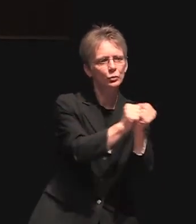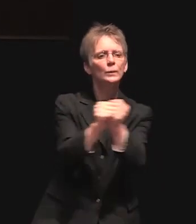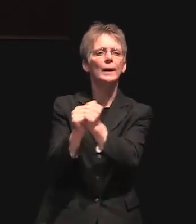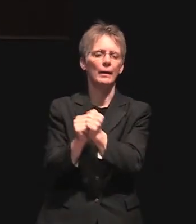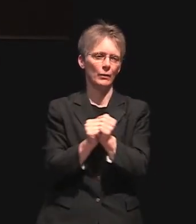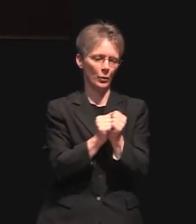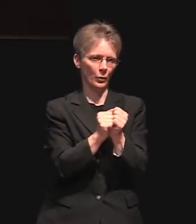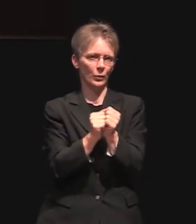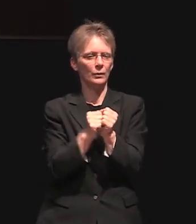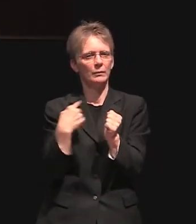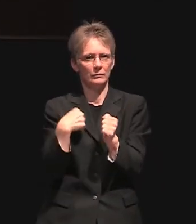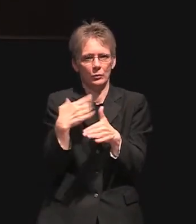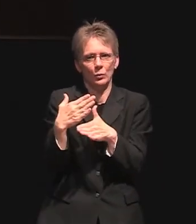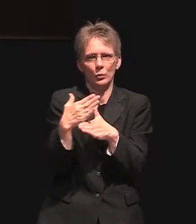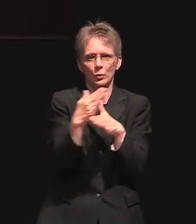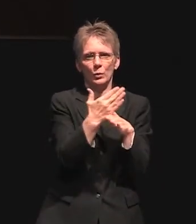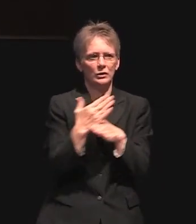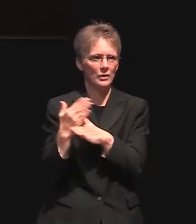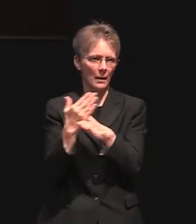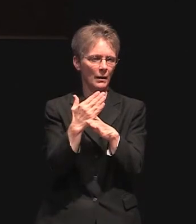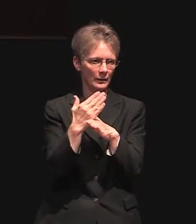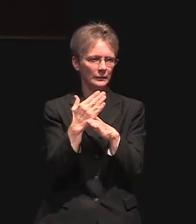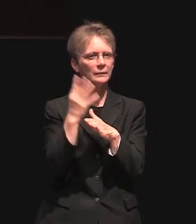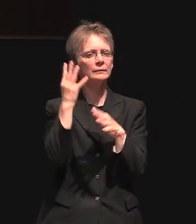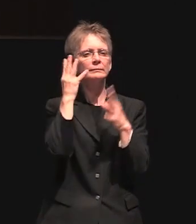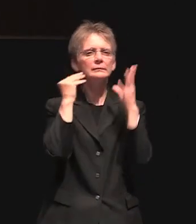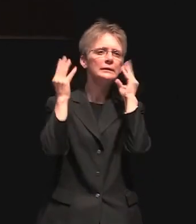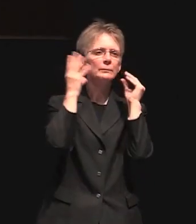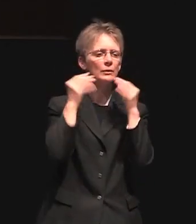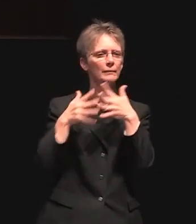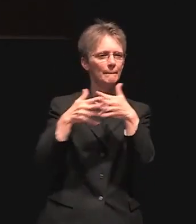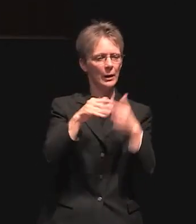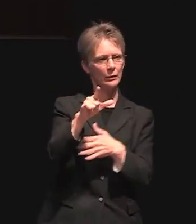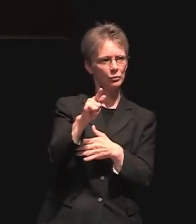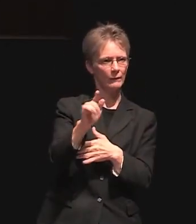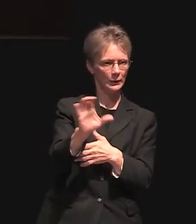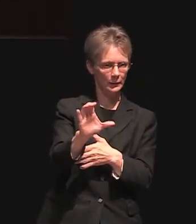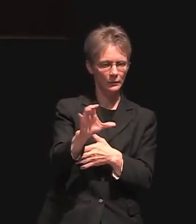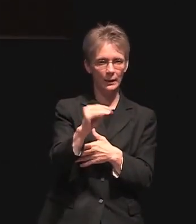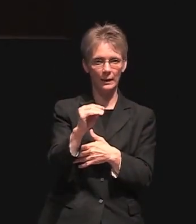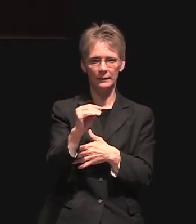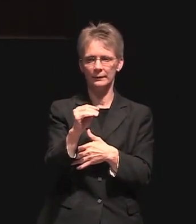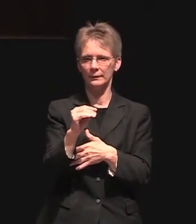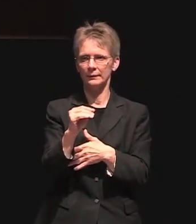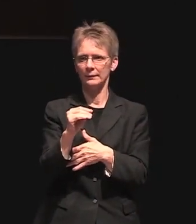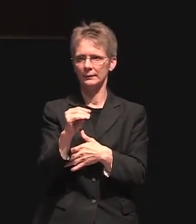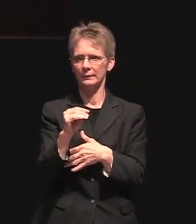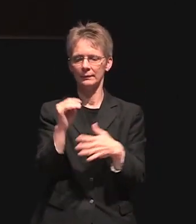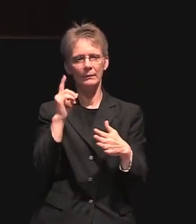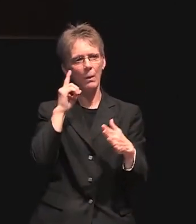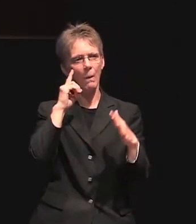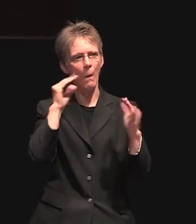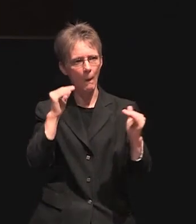the american uh century the 21st century when we hope that our country will be